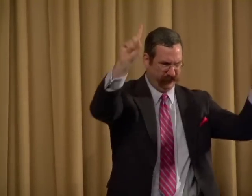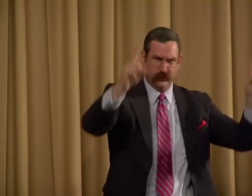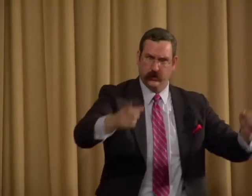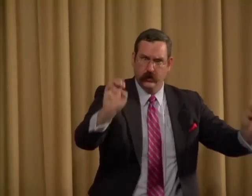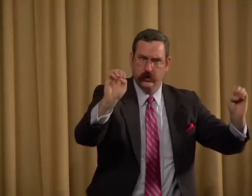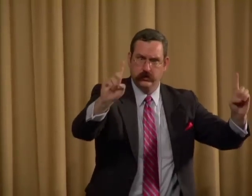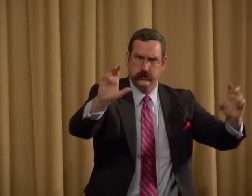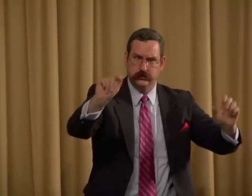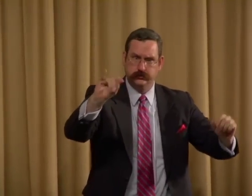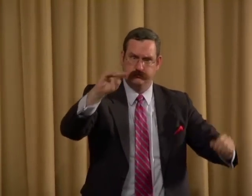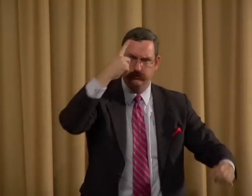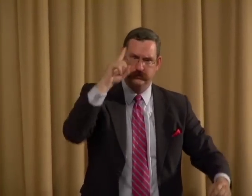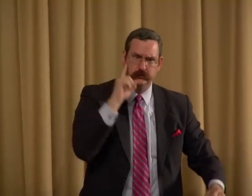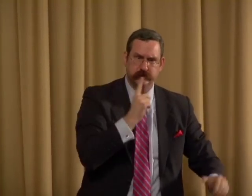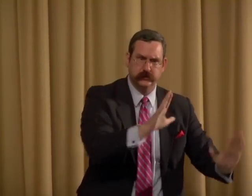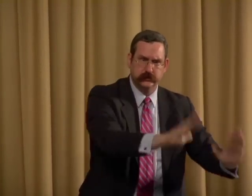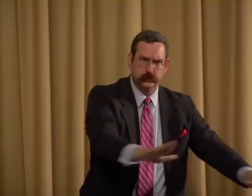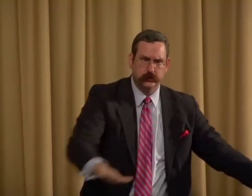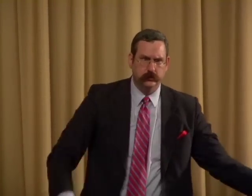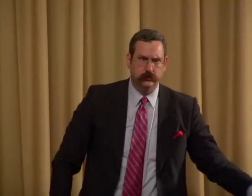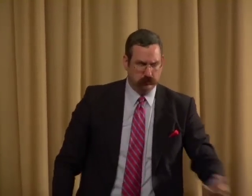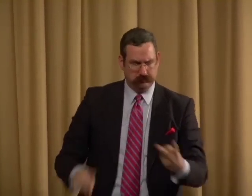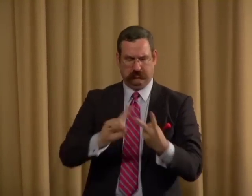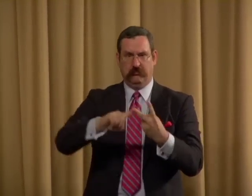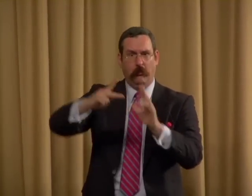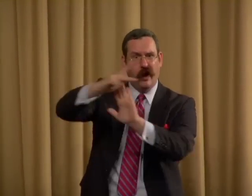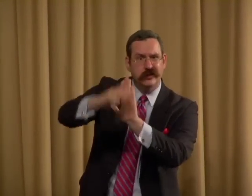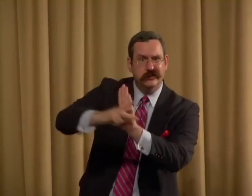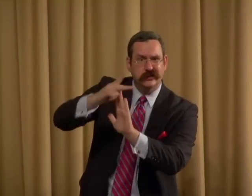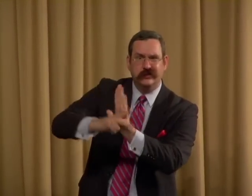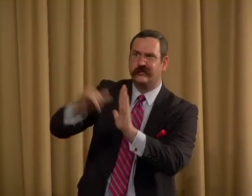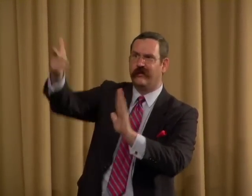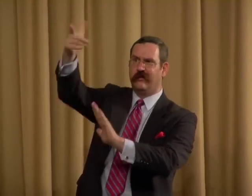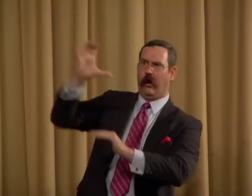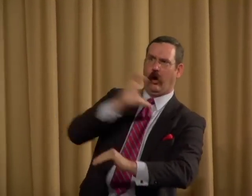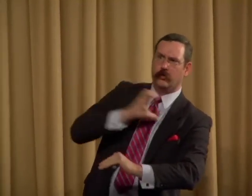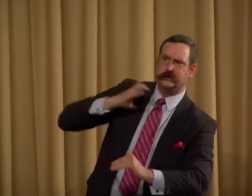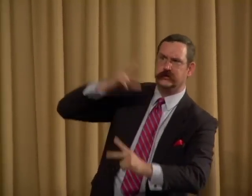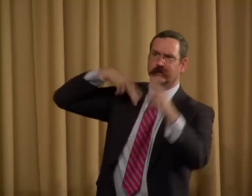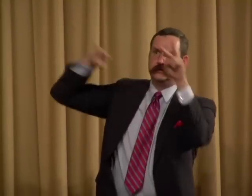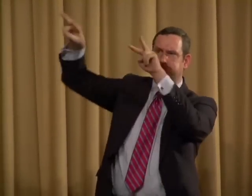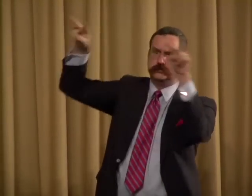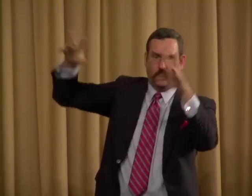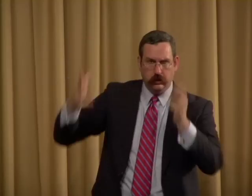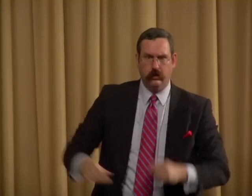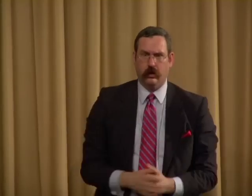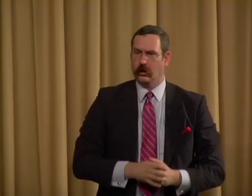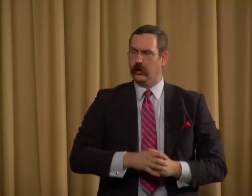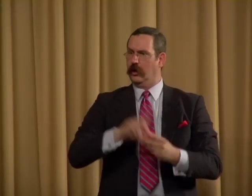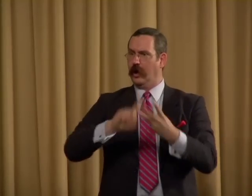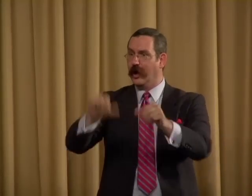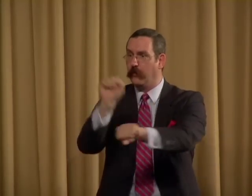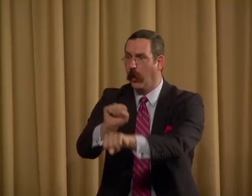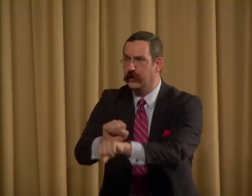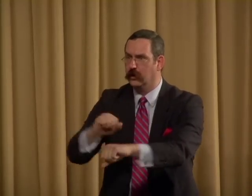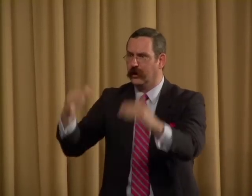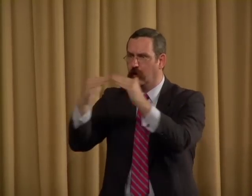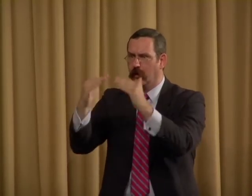lives that we want to succeed with, in terms of education, Congress, legislation,